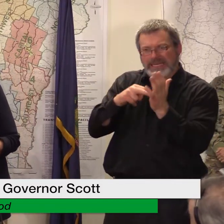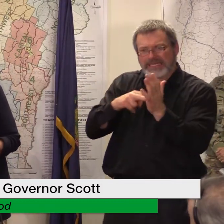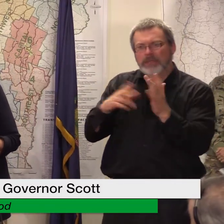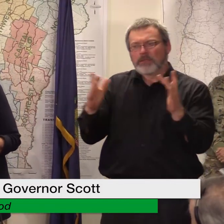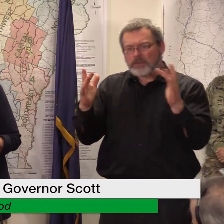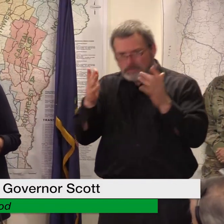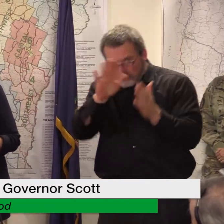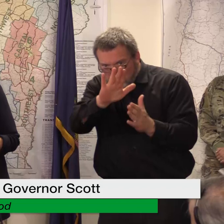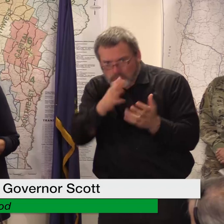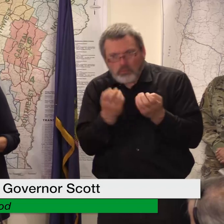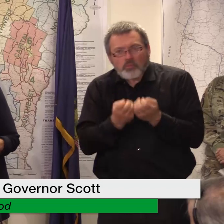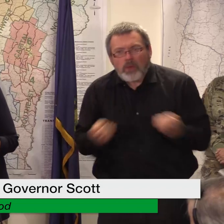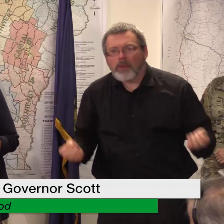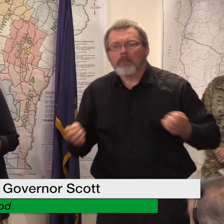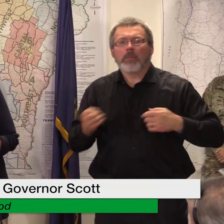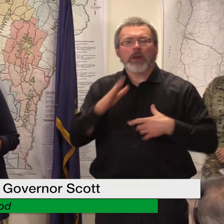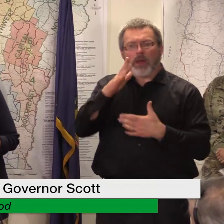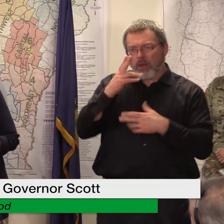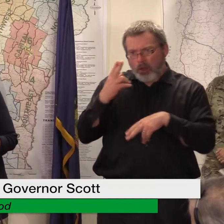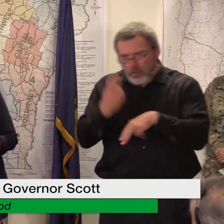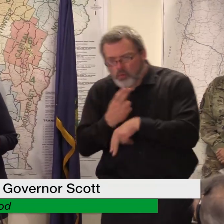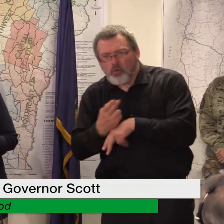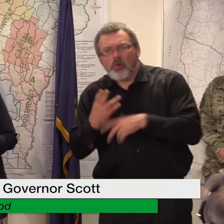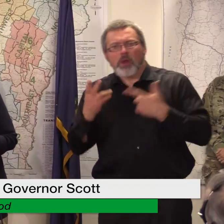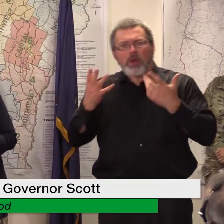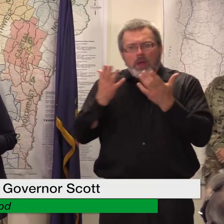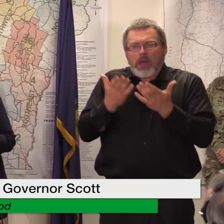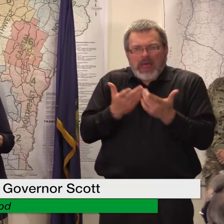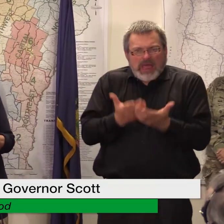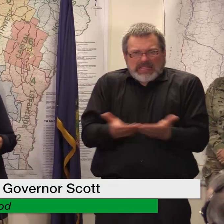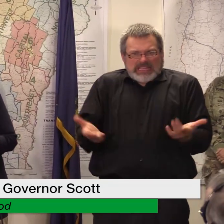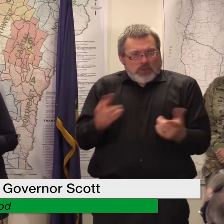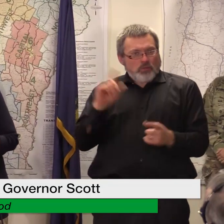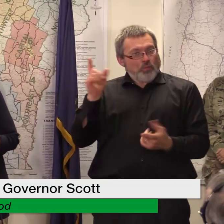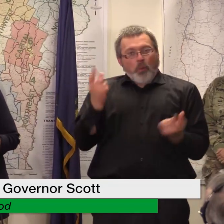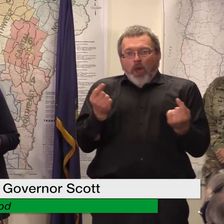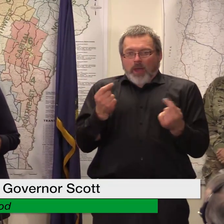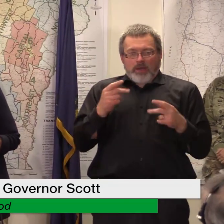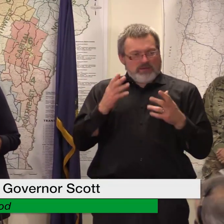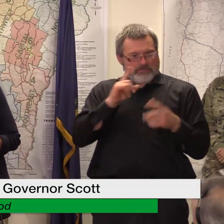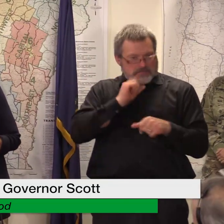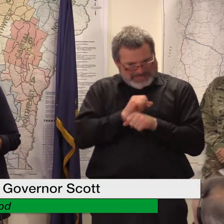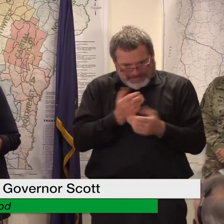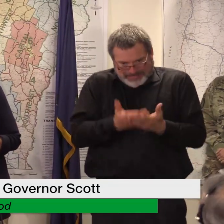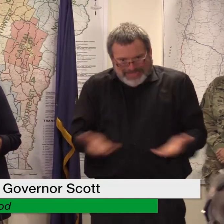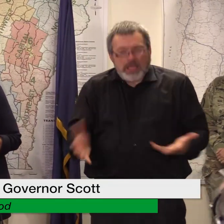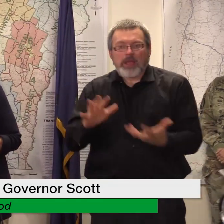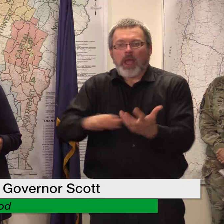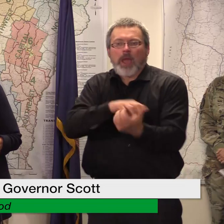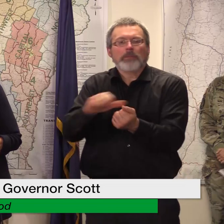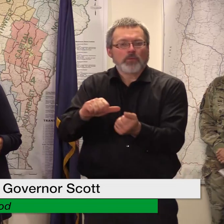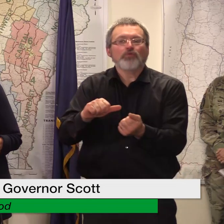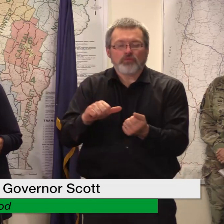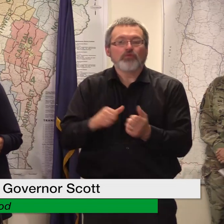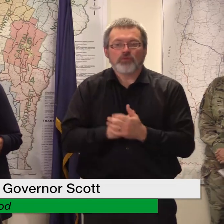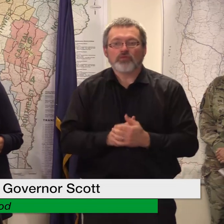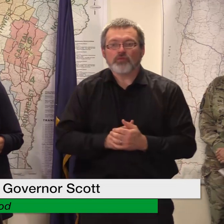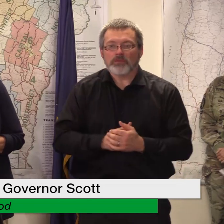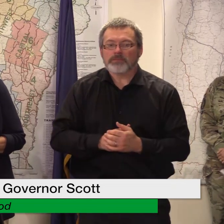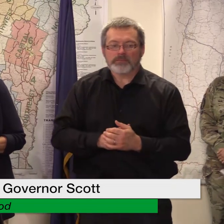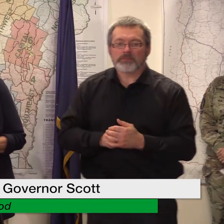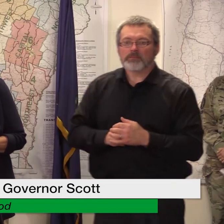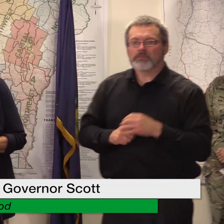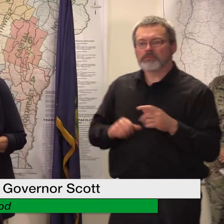supplies most of their things may have been washed out so we are going to accommodate that and best case scenario